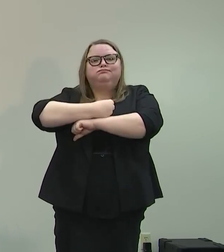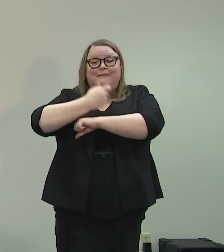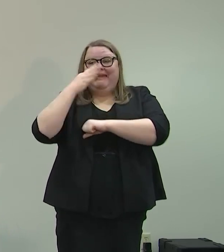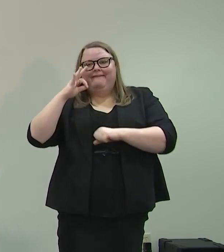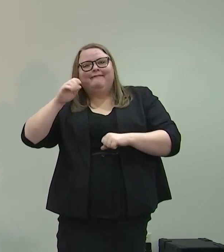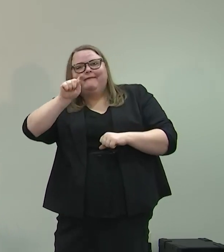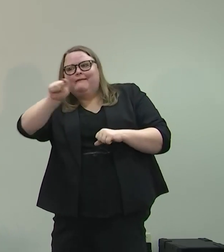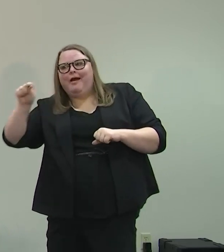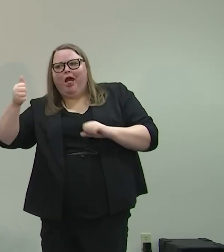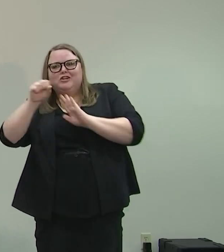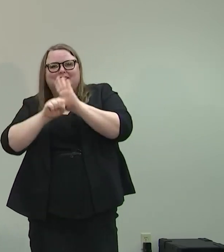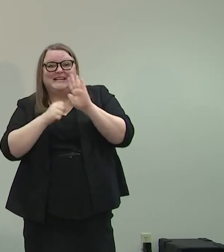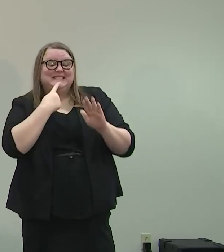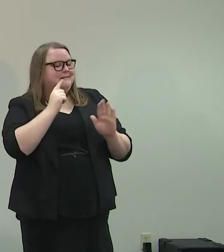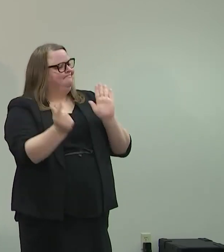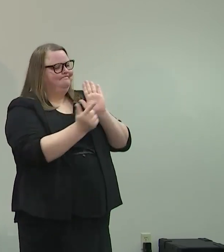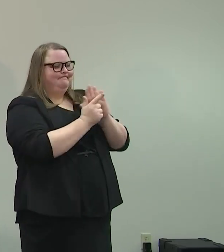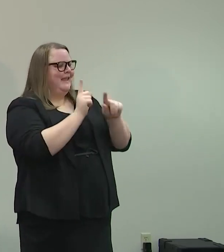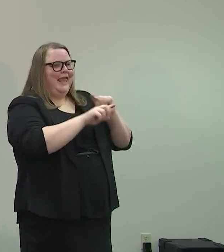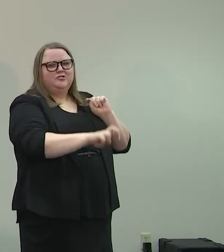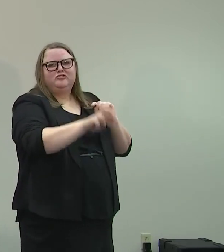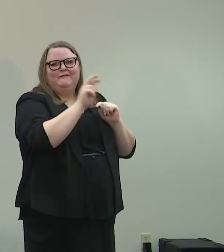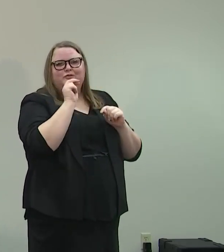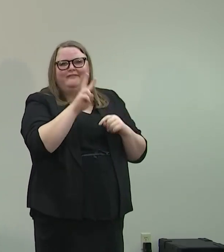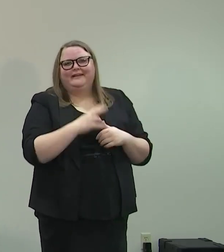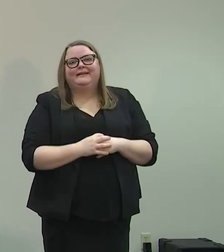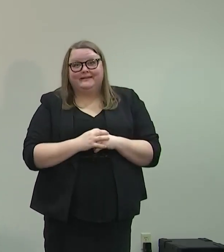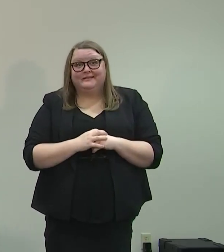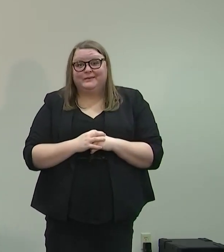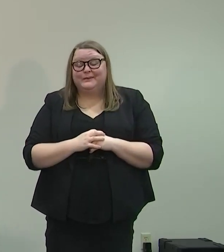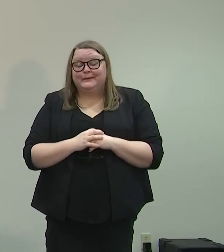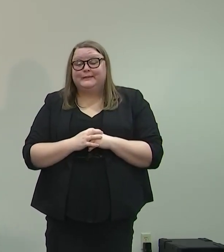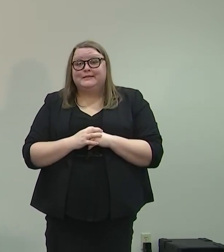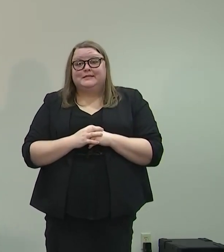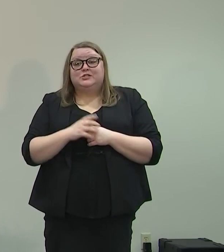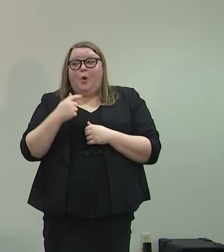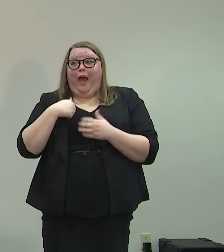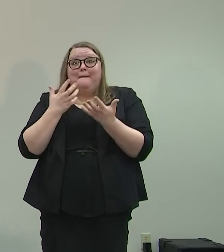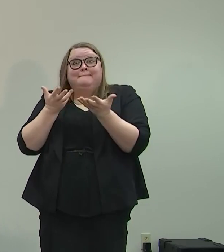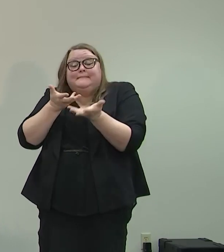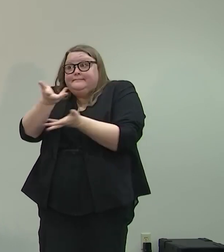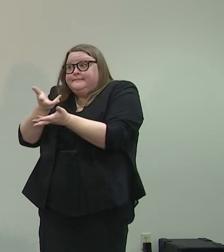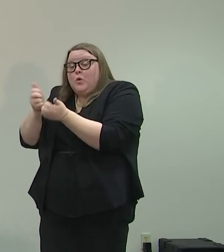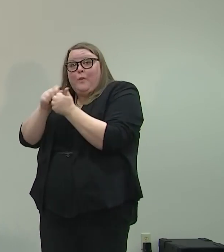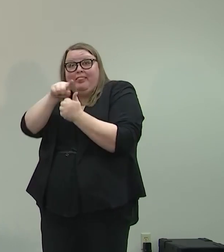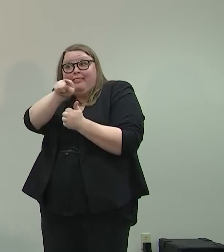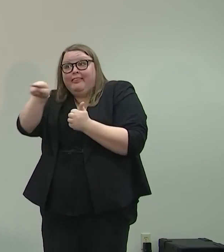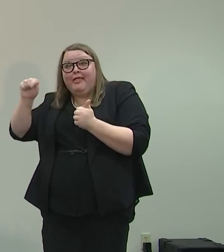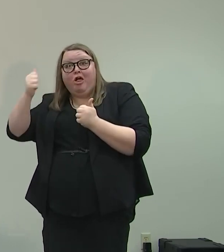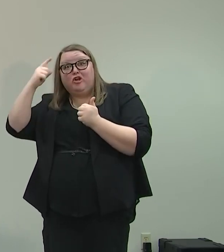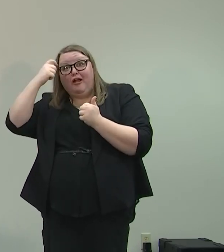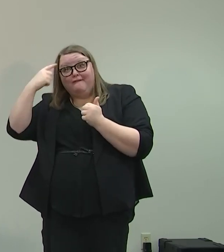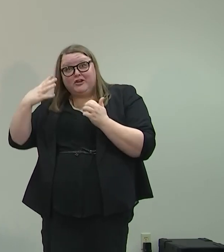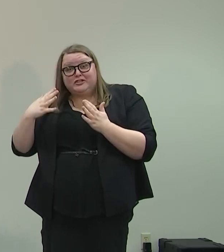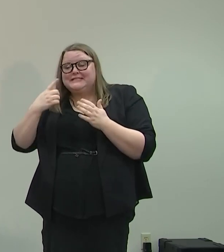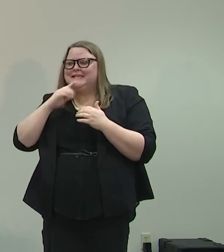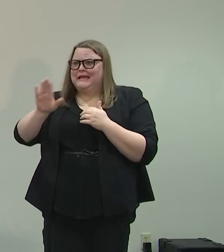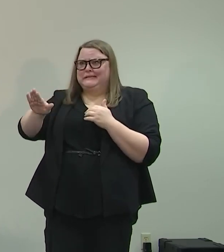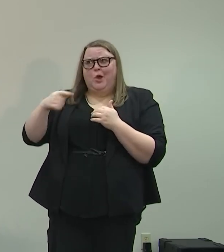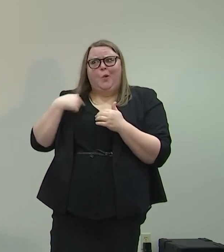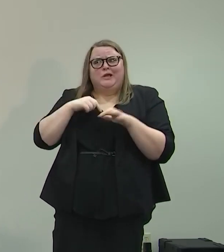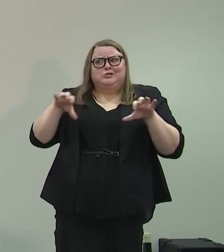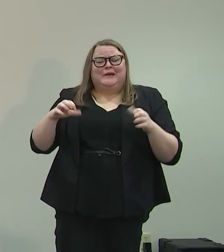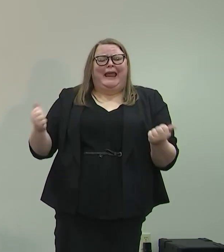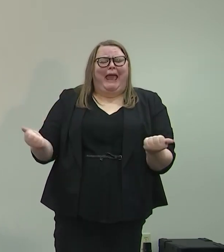that type of restriction. I'm communicating with the governors, expressing to them that we're doing everything we can to keep